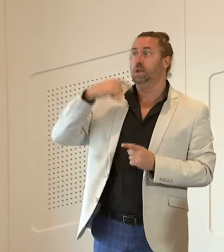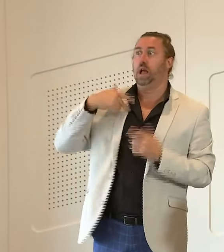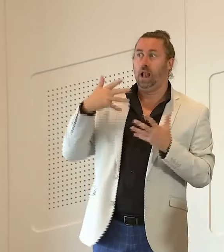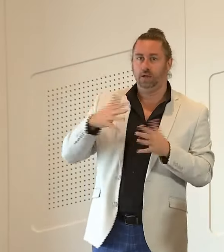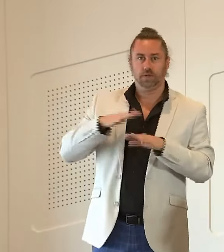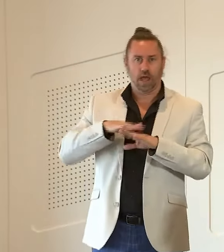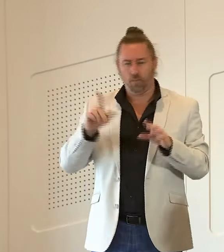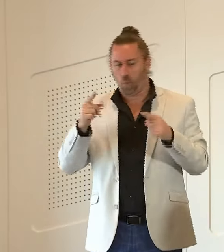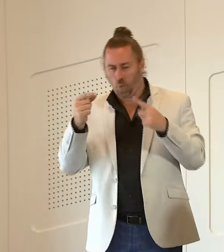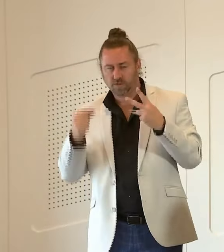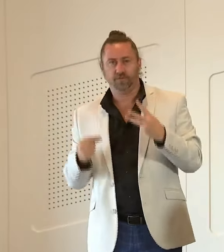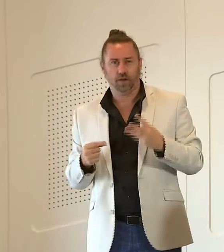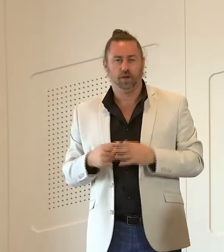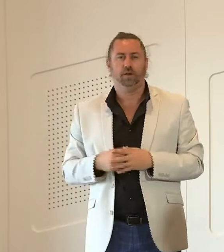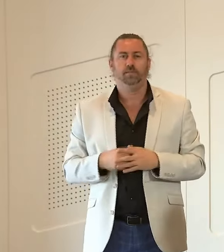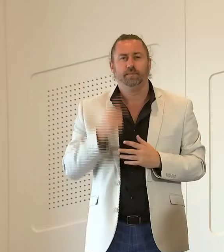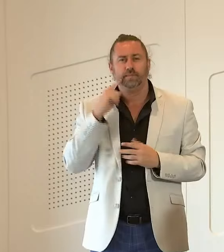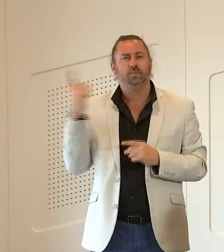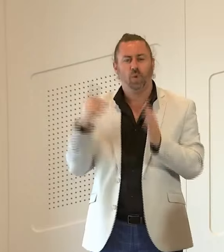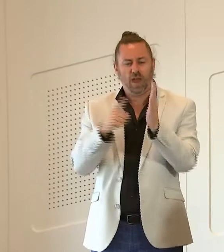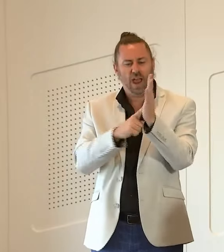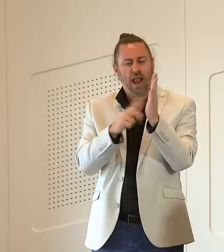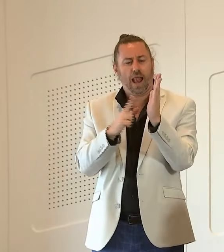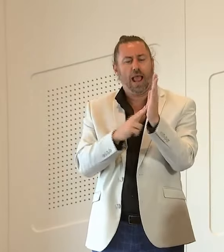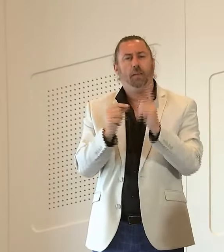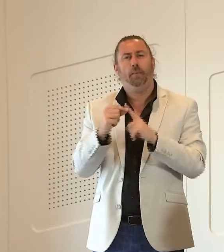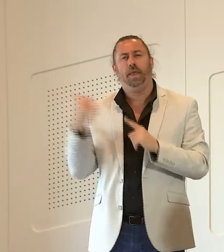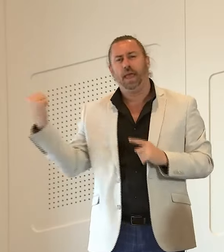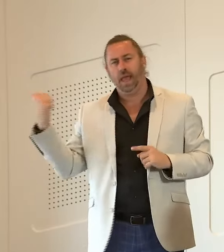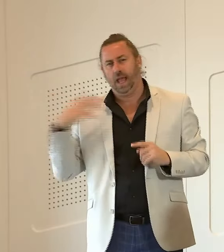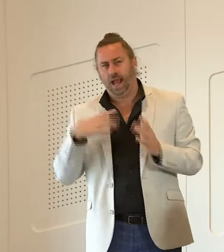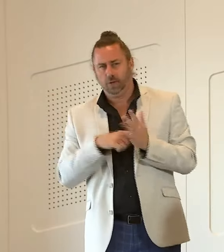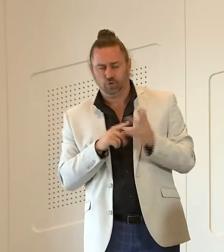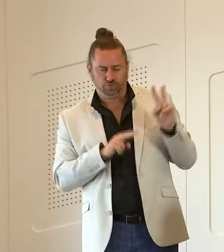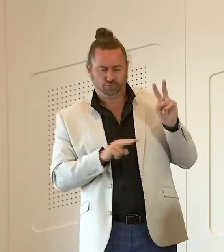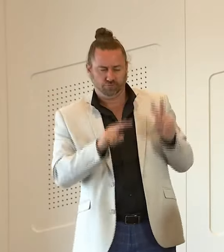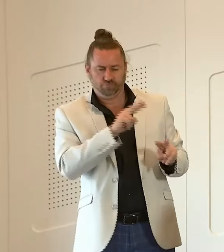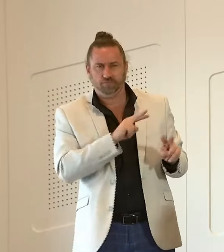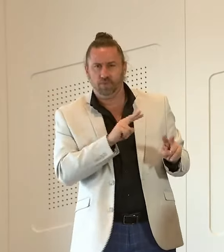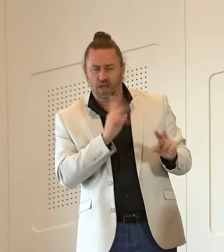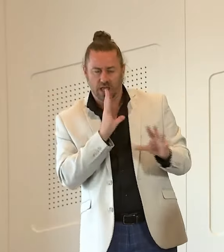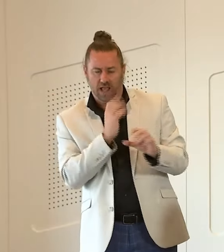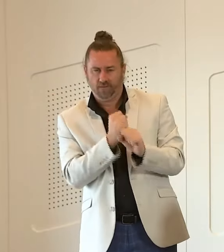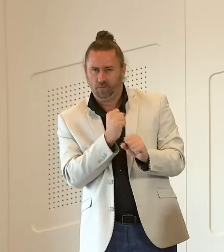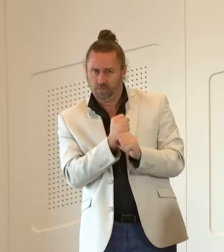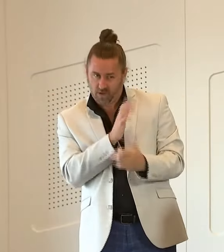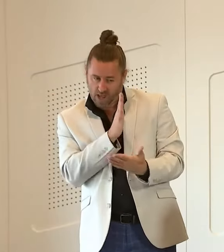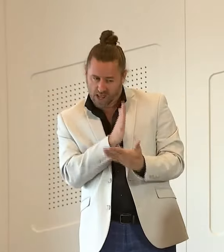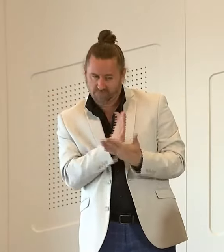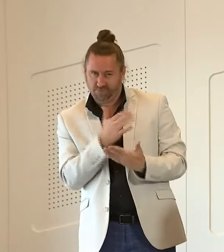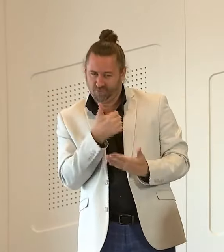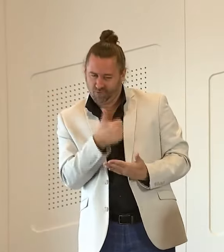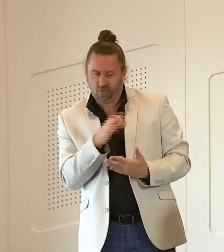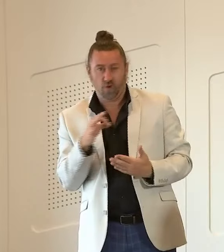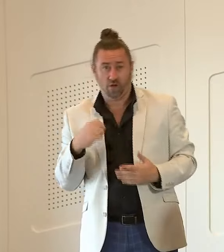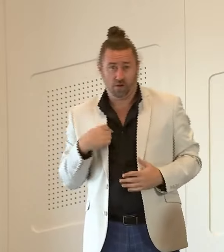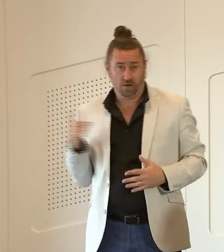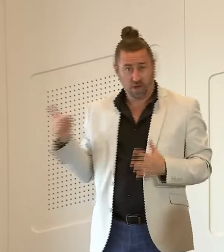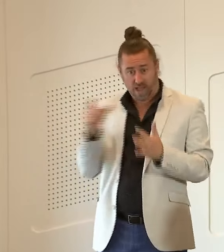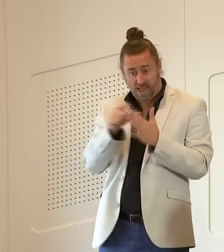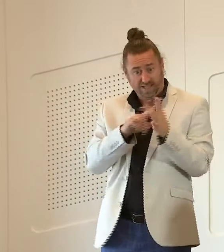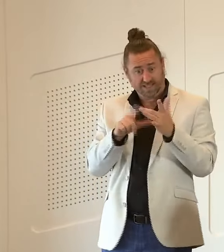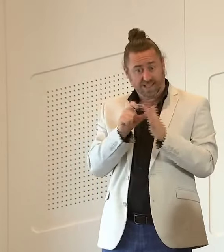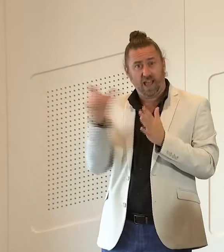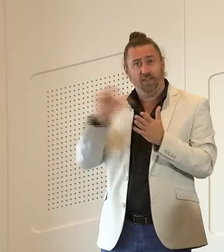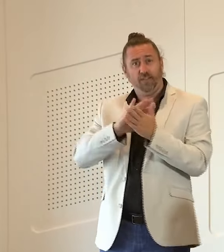on these calls from the opposition for an integrity review i find it really surprising actually that david christopher lee